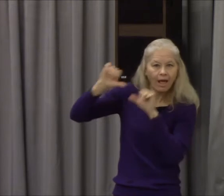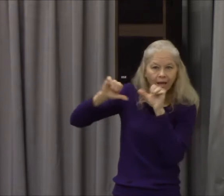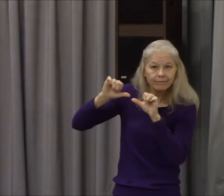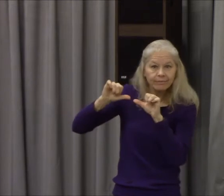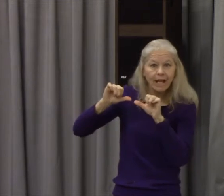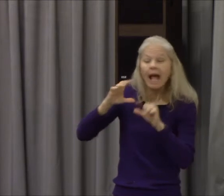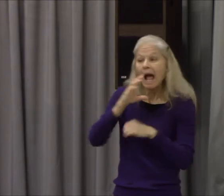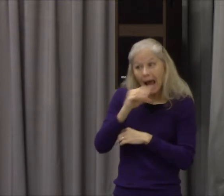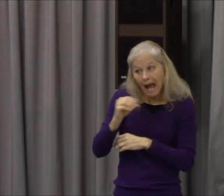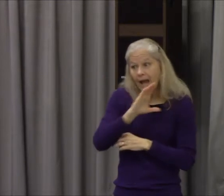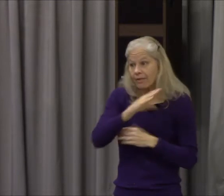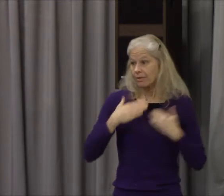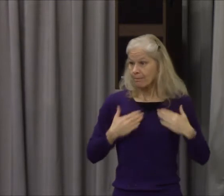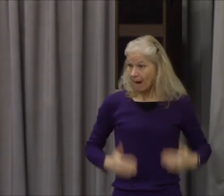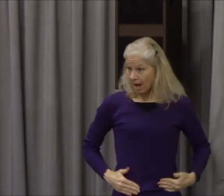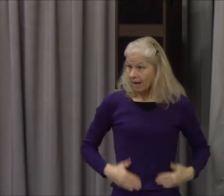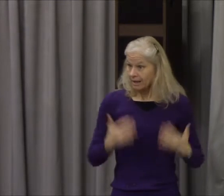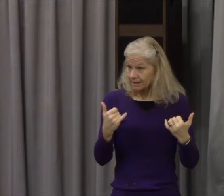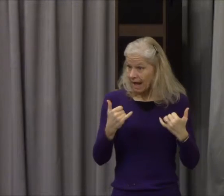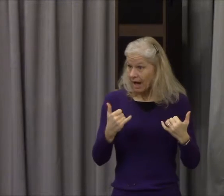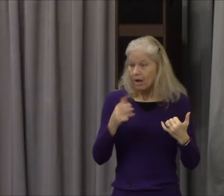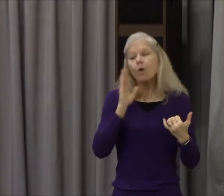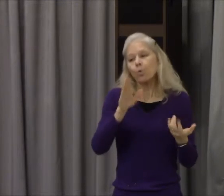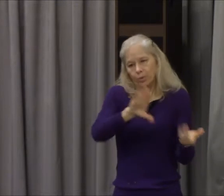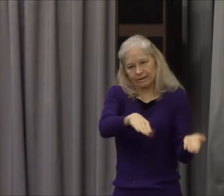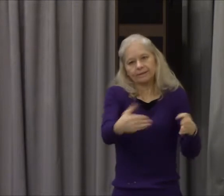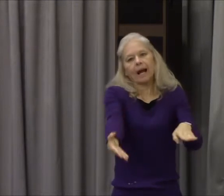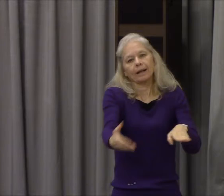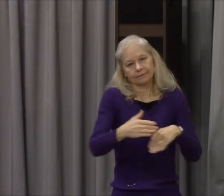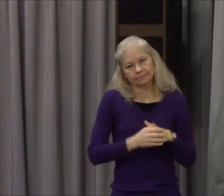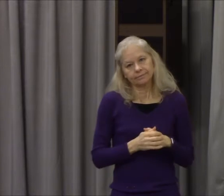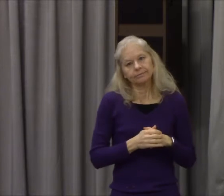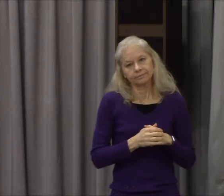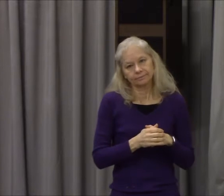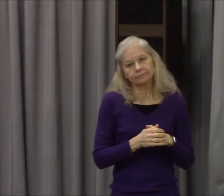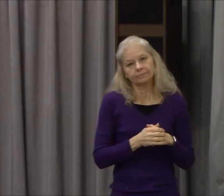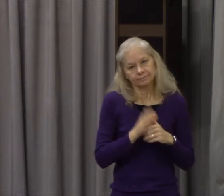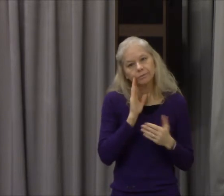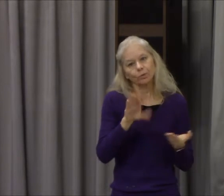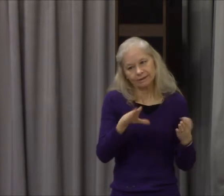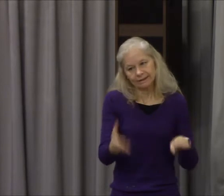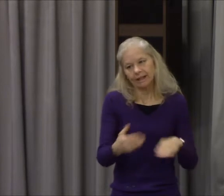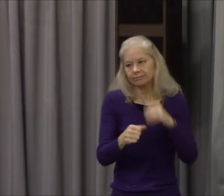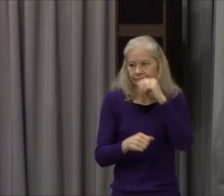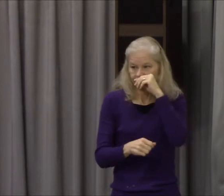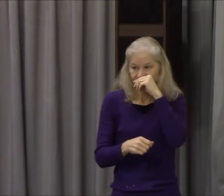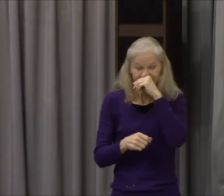physical death long thereafter they would see one of their sons murder the other